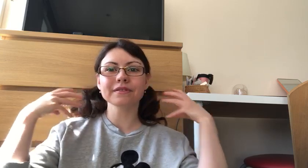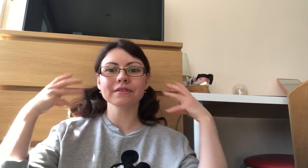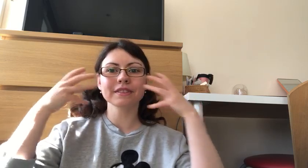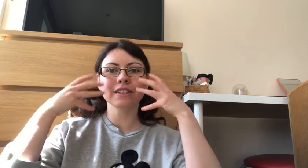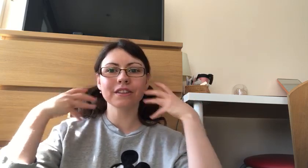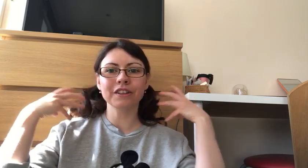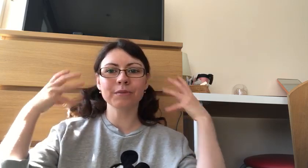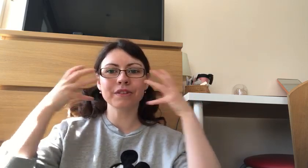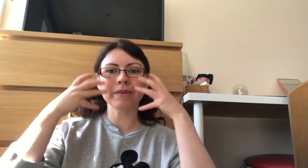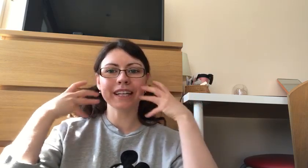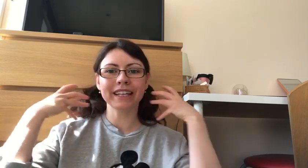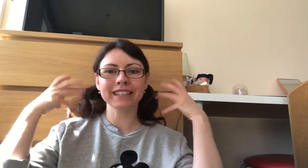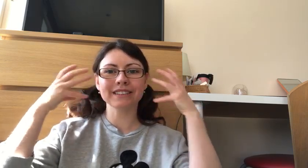so you're gonna move them like that